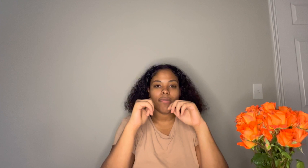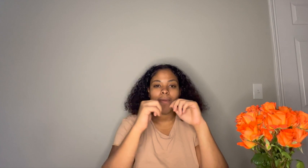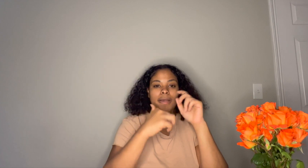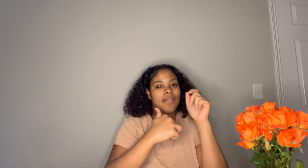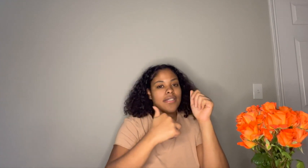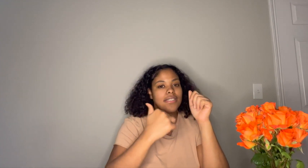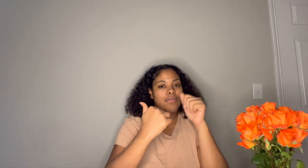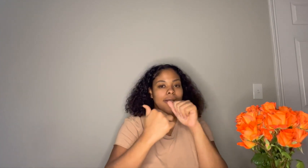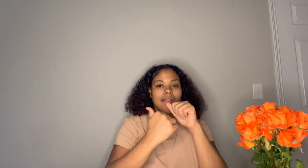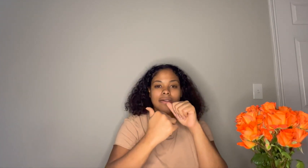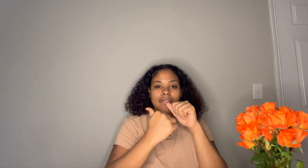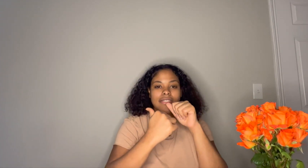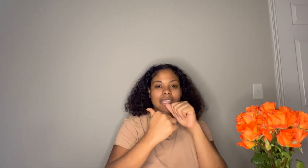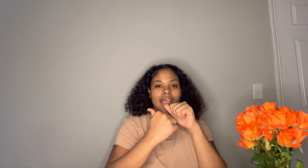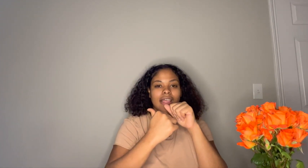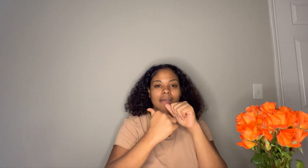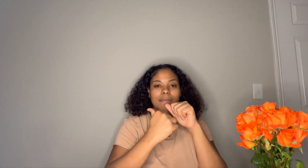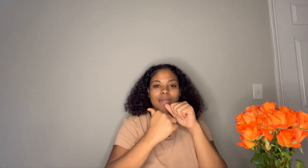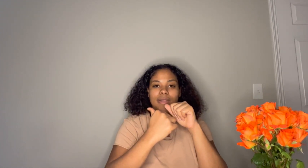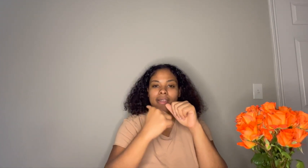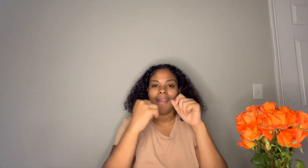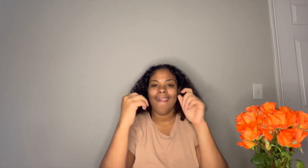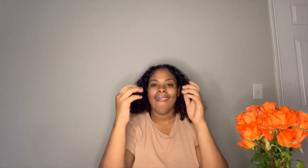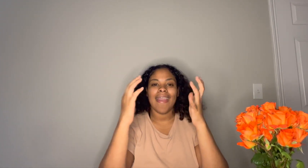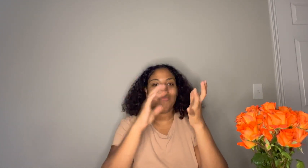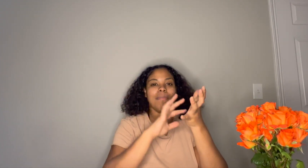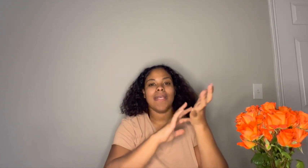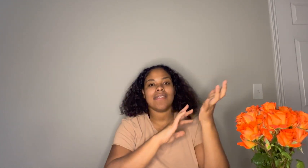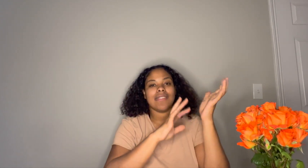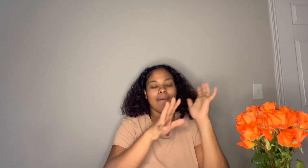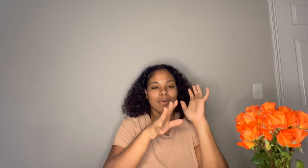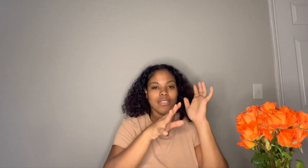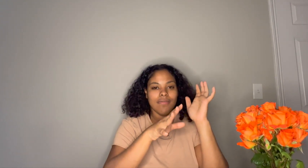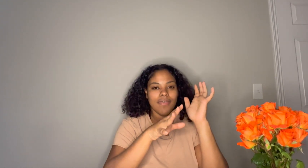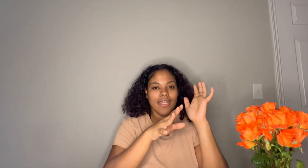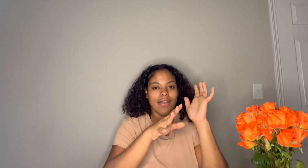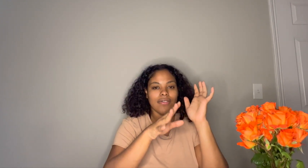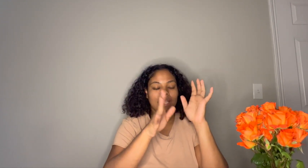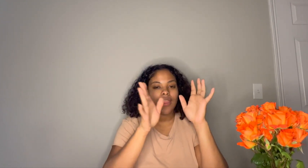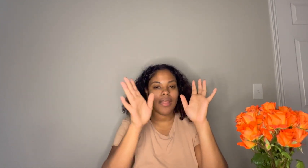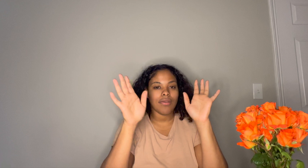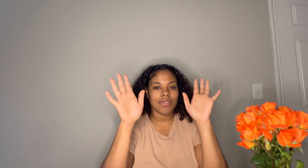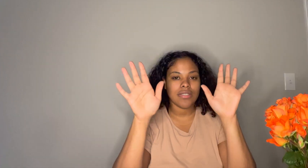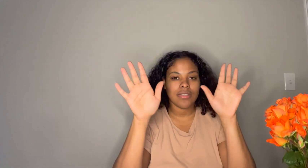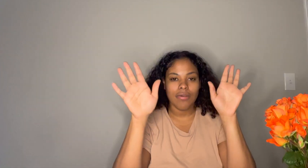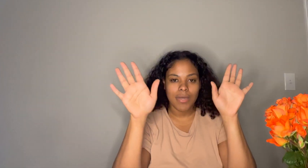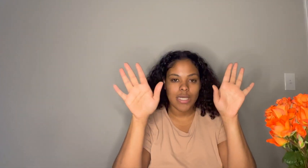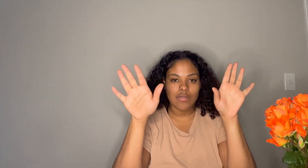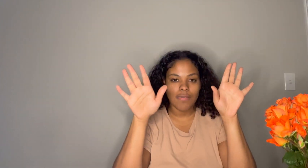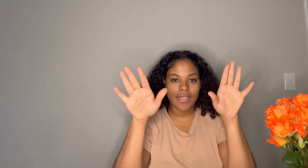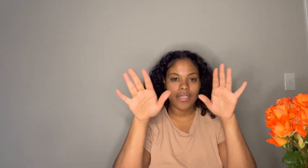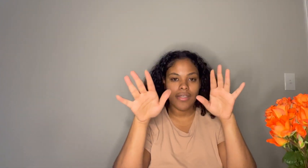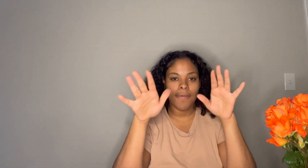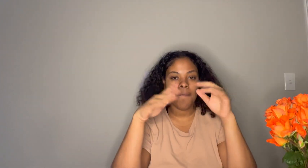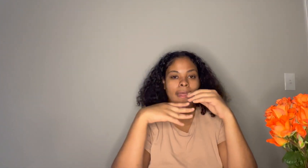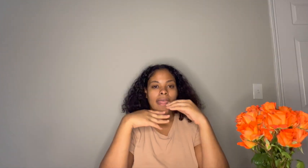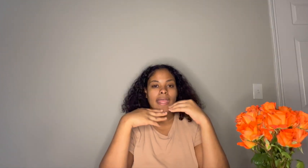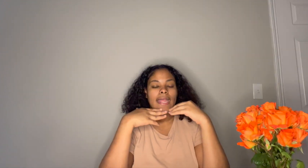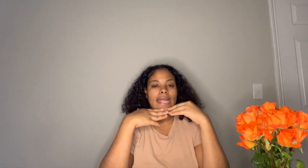my brother's Windows computer and I would make stop-motion videos I thought they were so much fun to do and